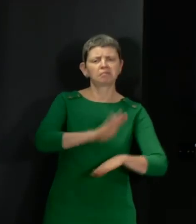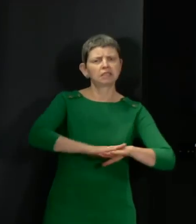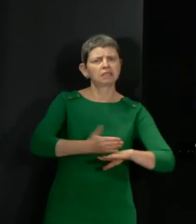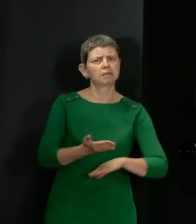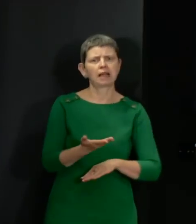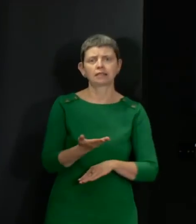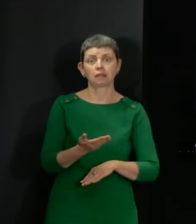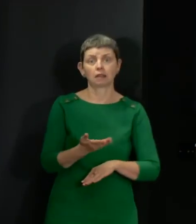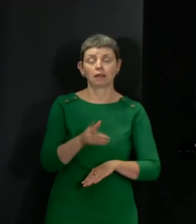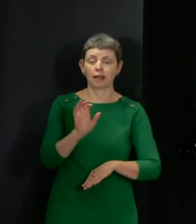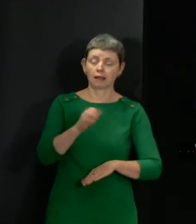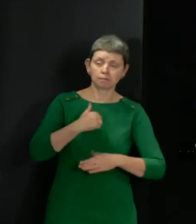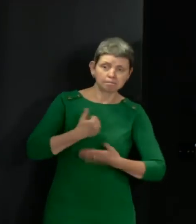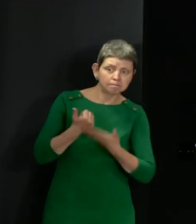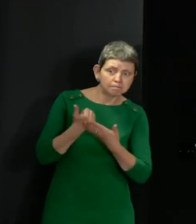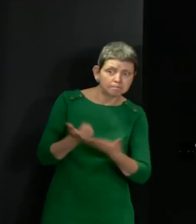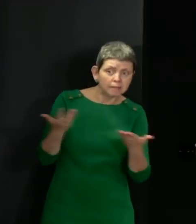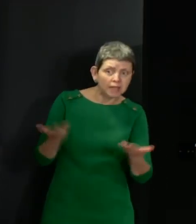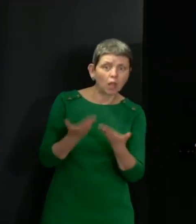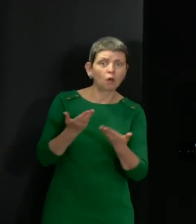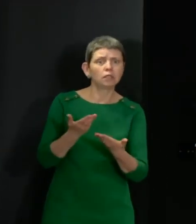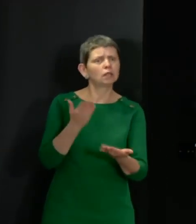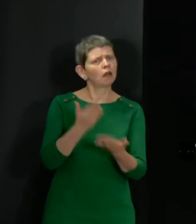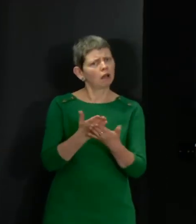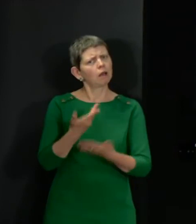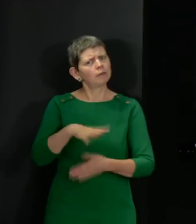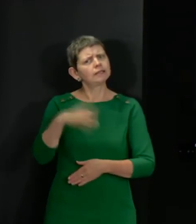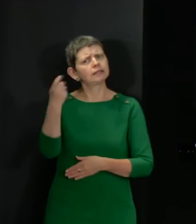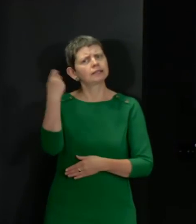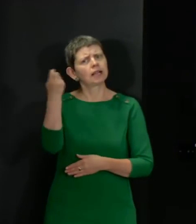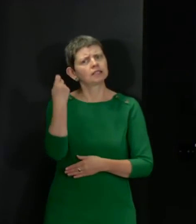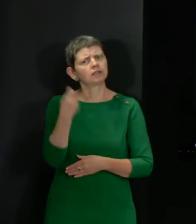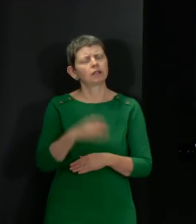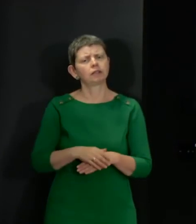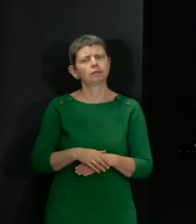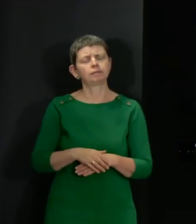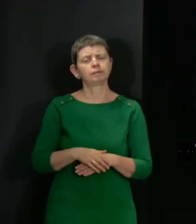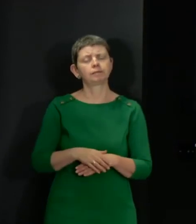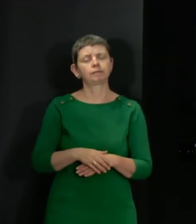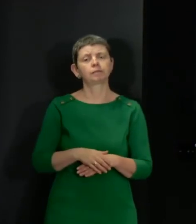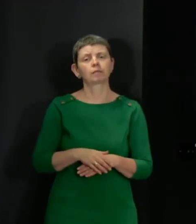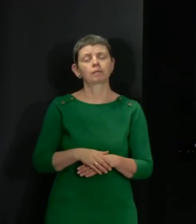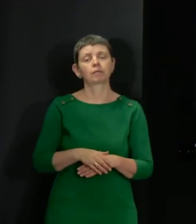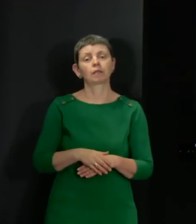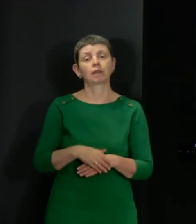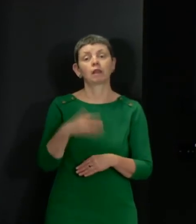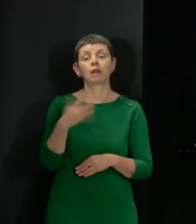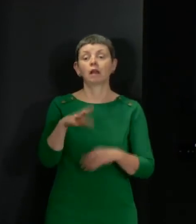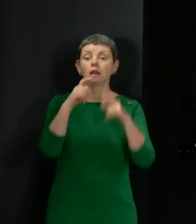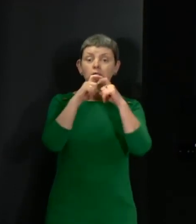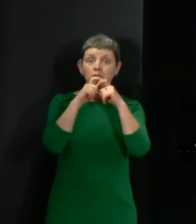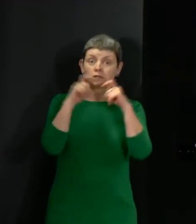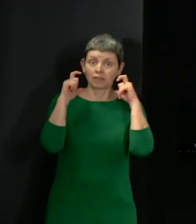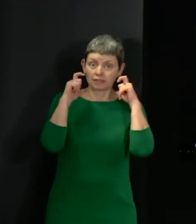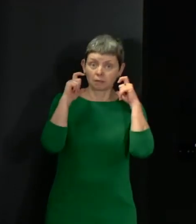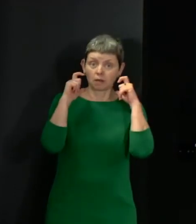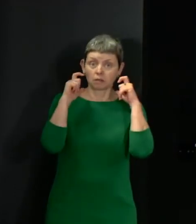proved successful. I think in this instance, in terms of the wearing of face masks and